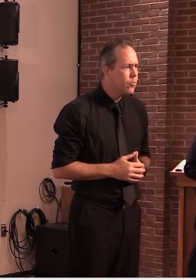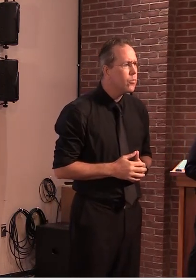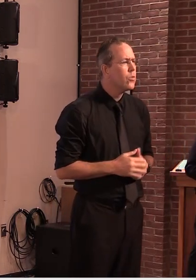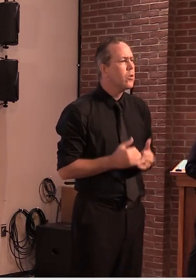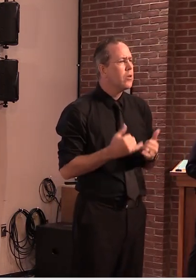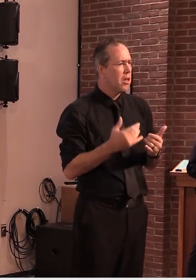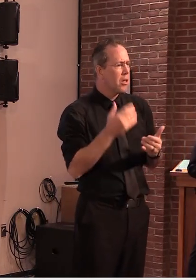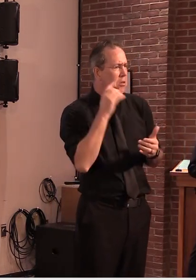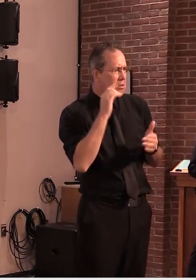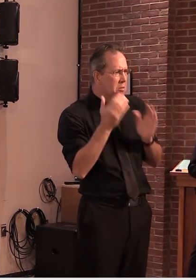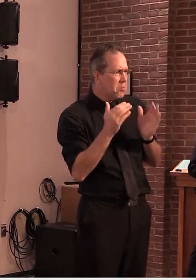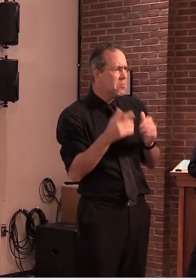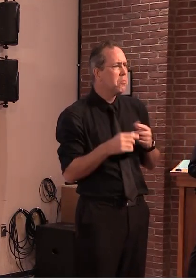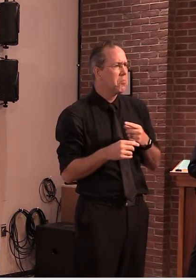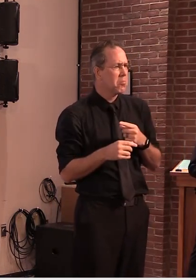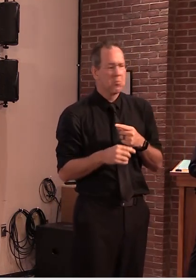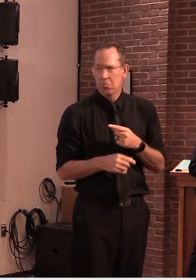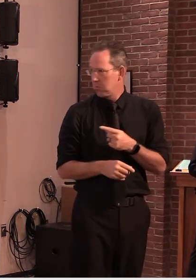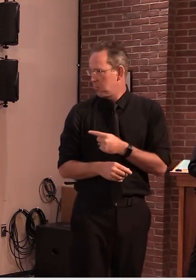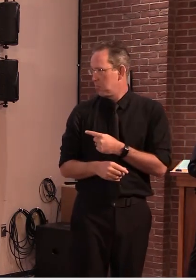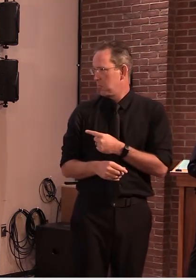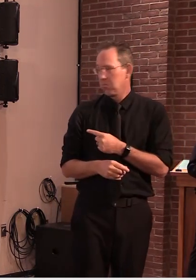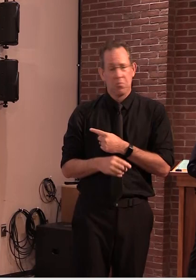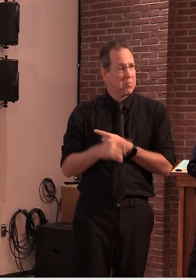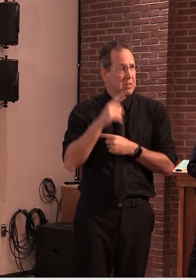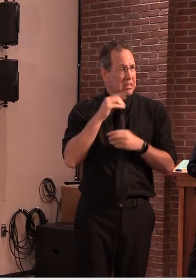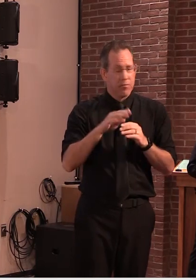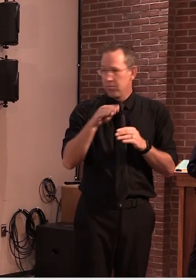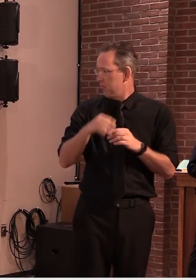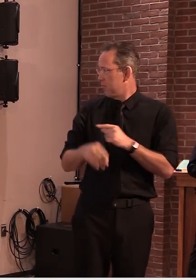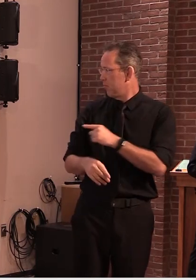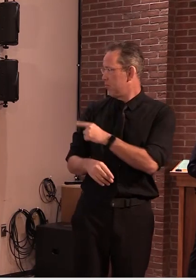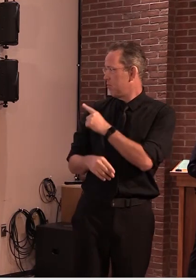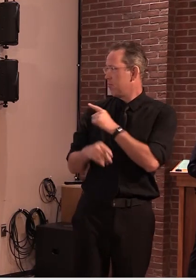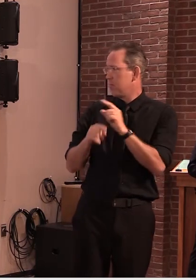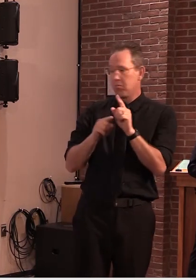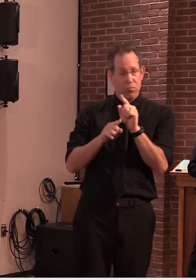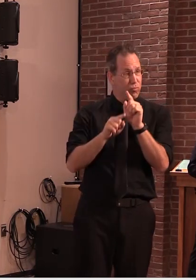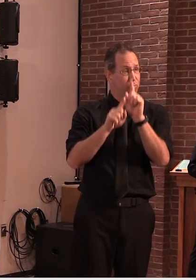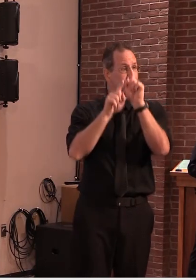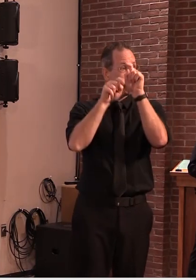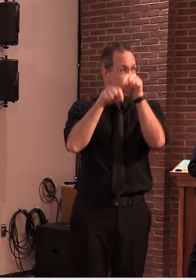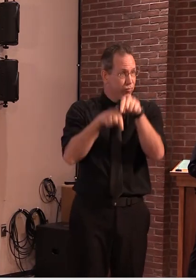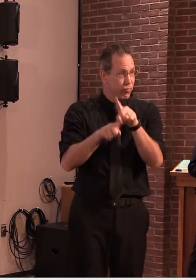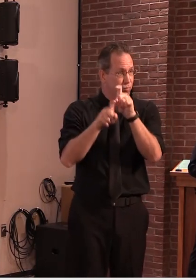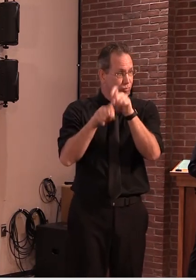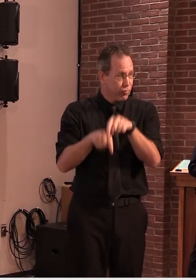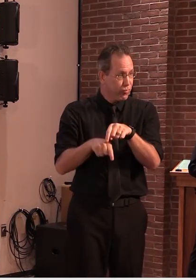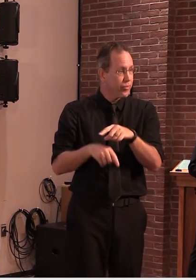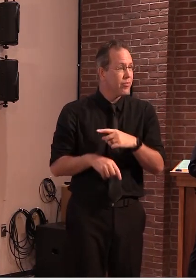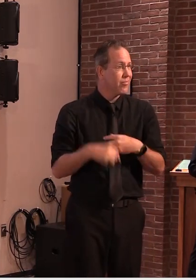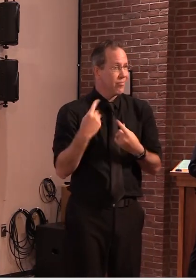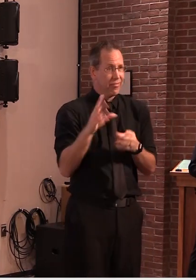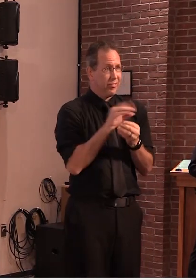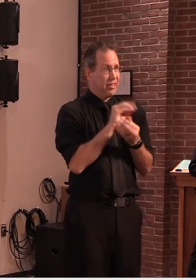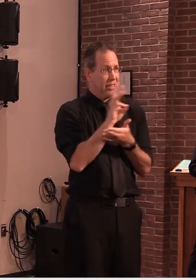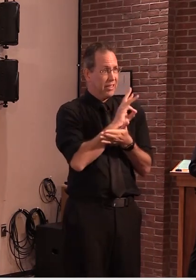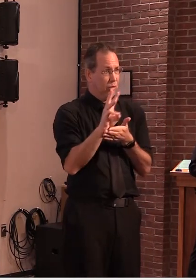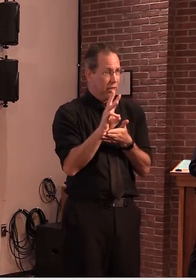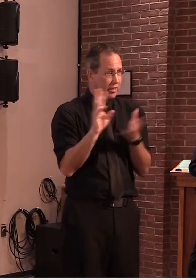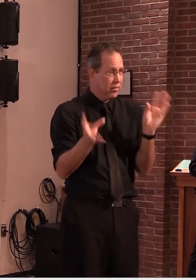When we look at the new case growth in the past six weeks, we see that each Montana, Alaska,